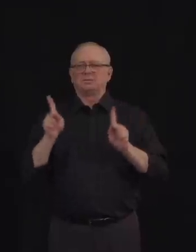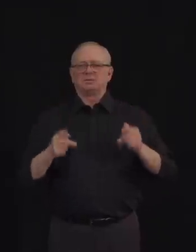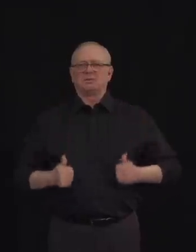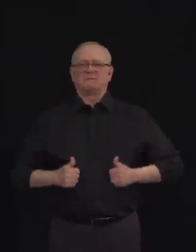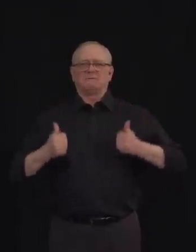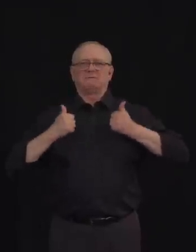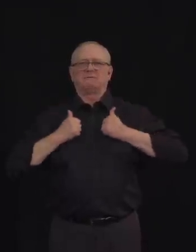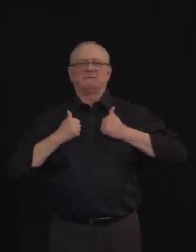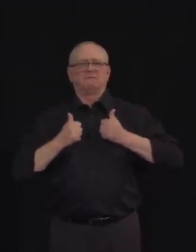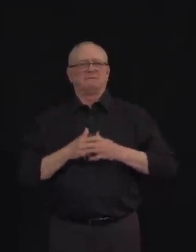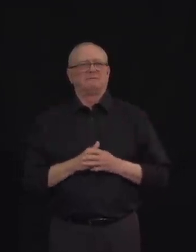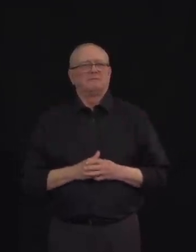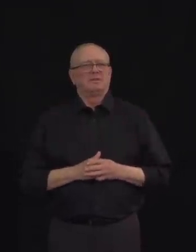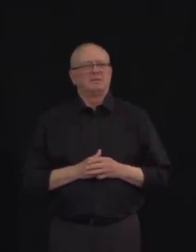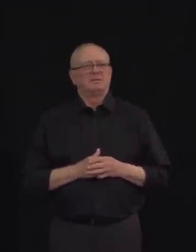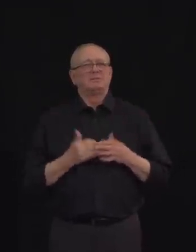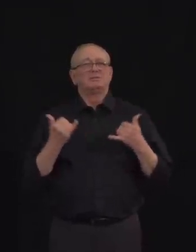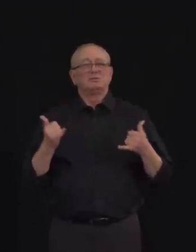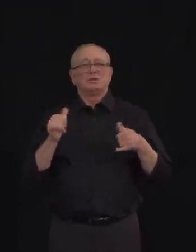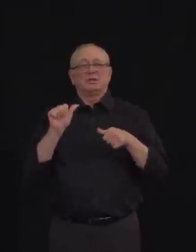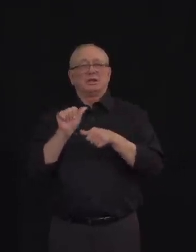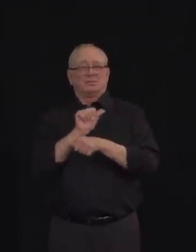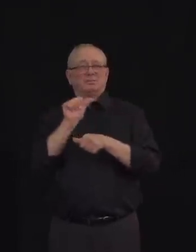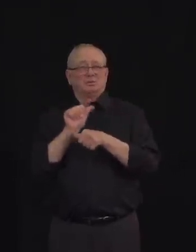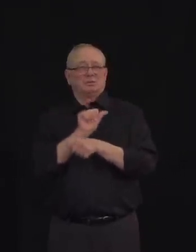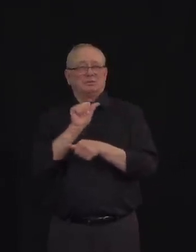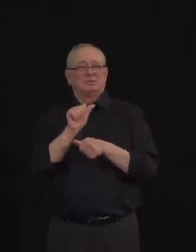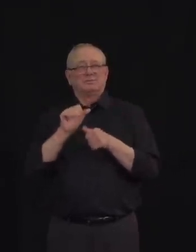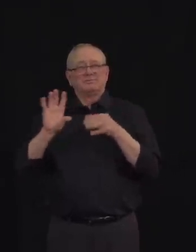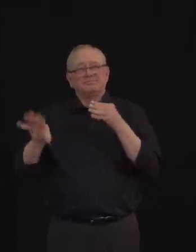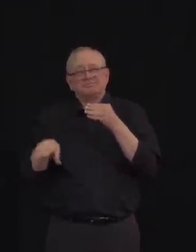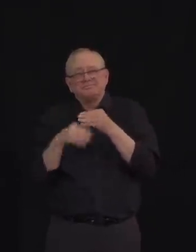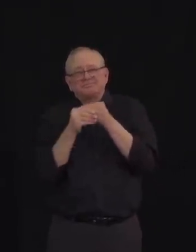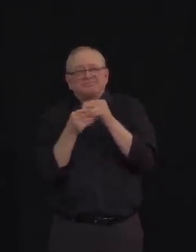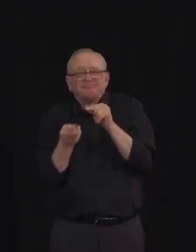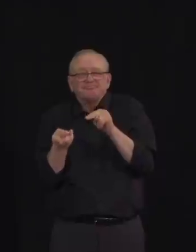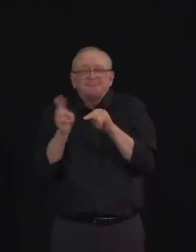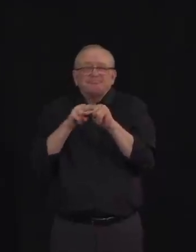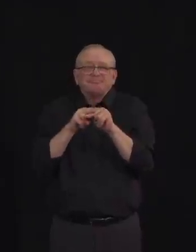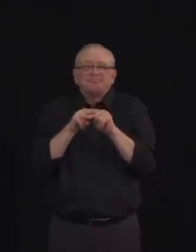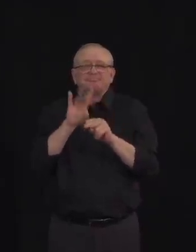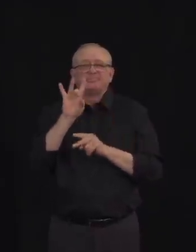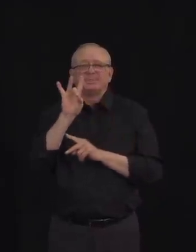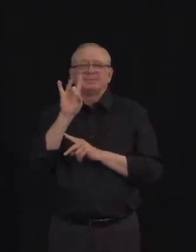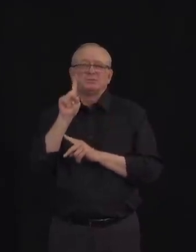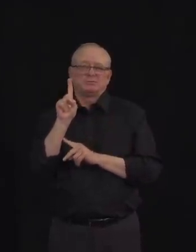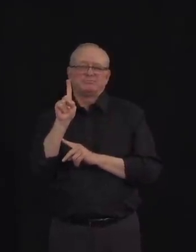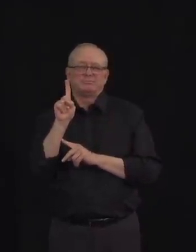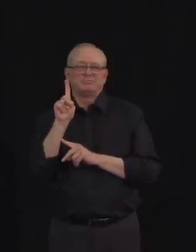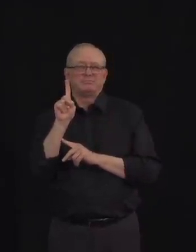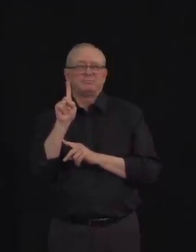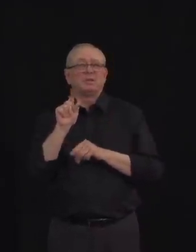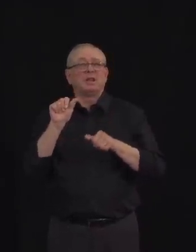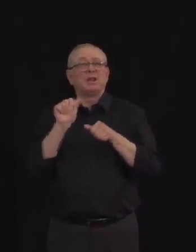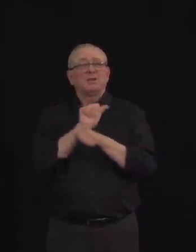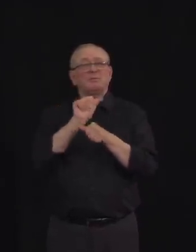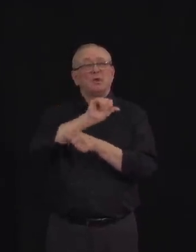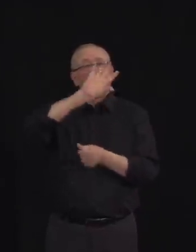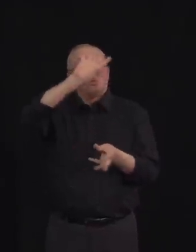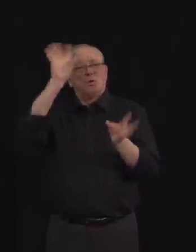of COVID-19 in the last 24 hours. This brings the total number of cases to 1,732.